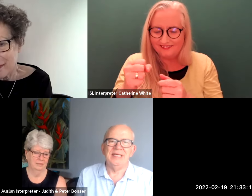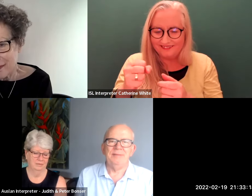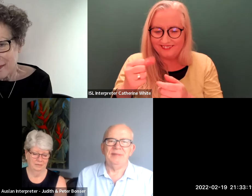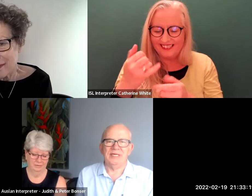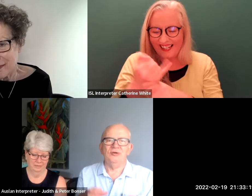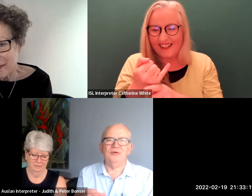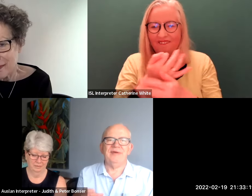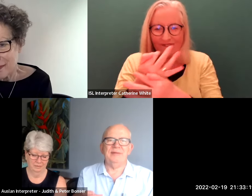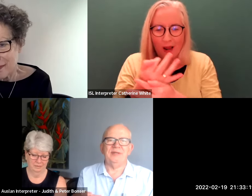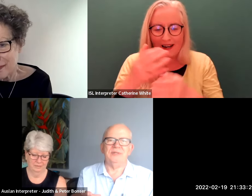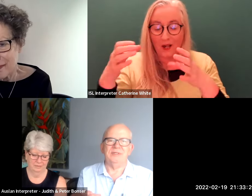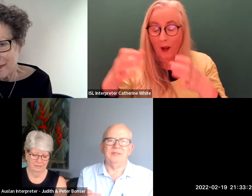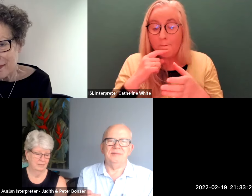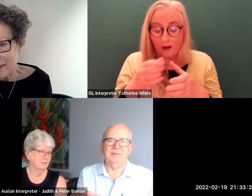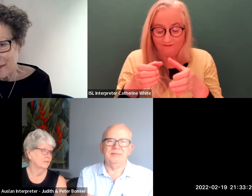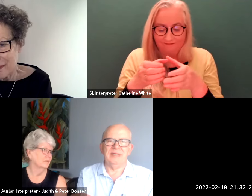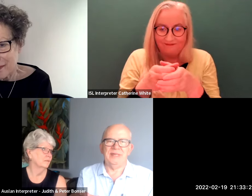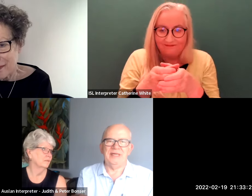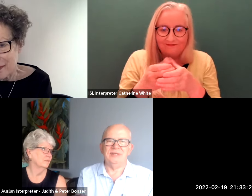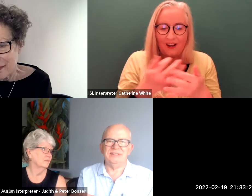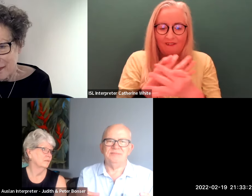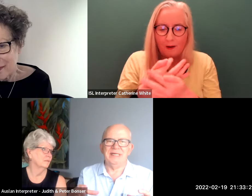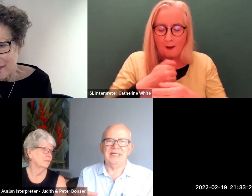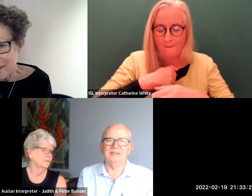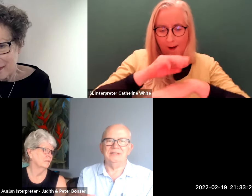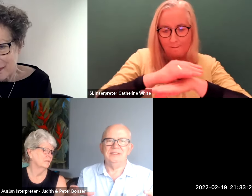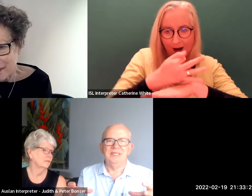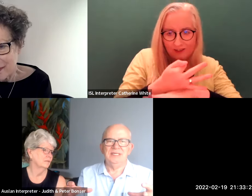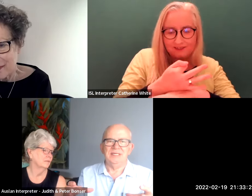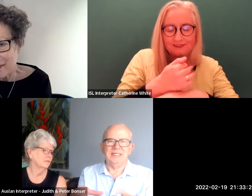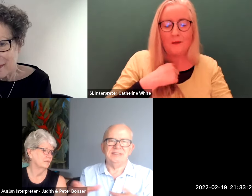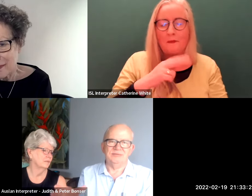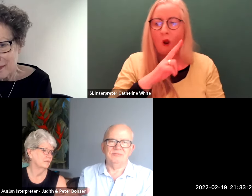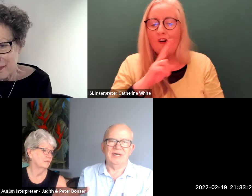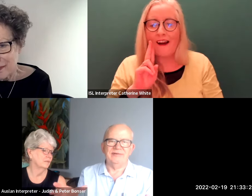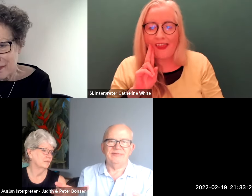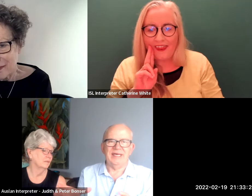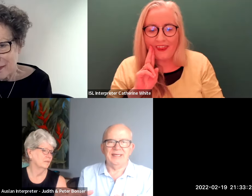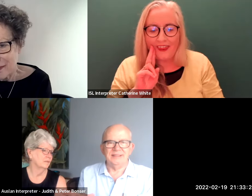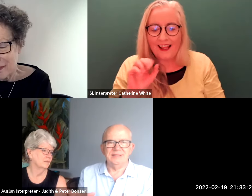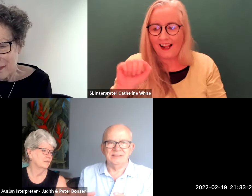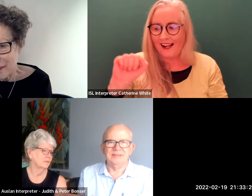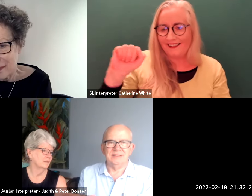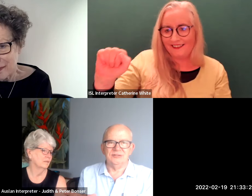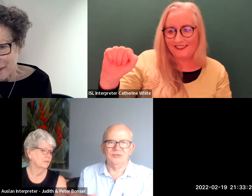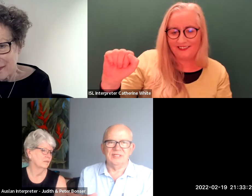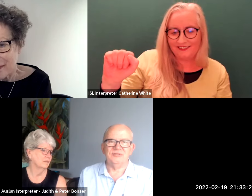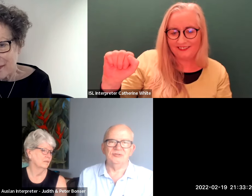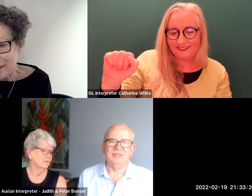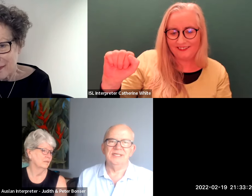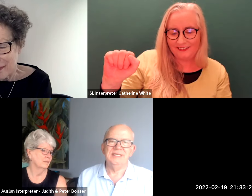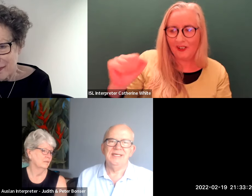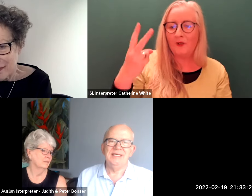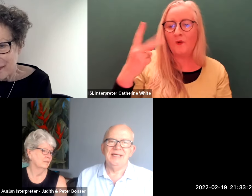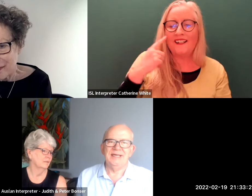family but my core family were my parents my uncle and his wife and the two deaf